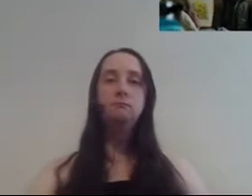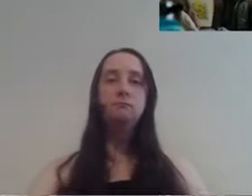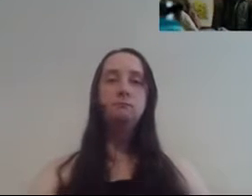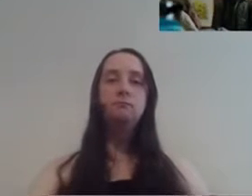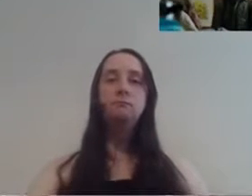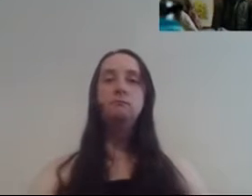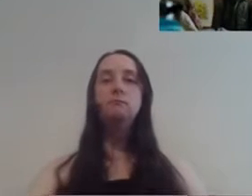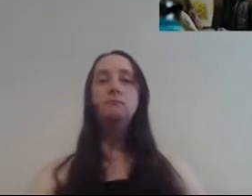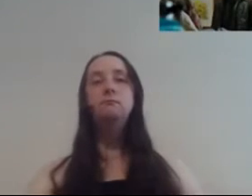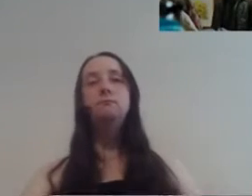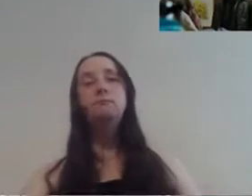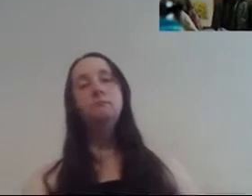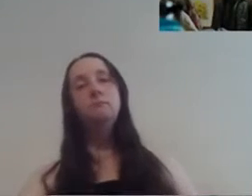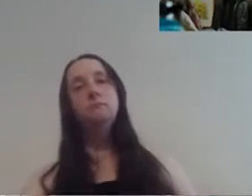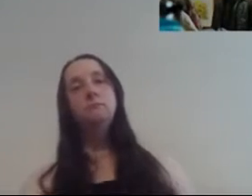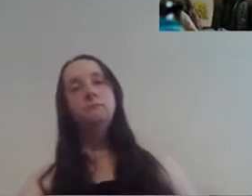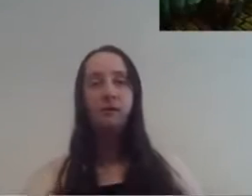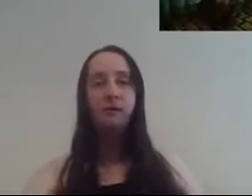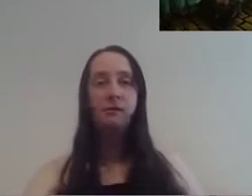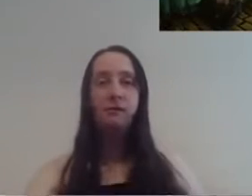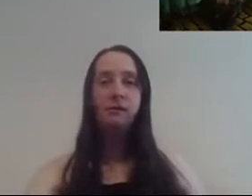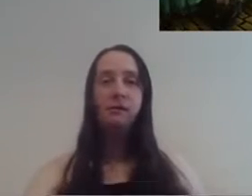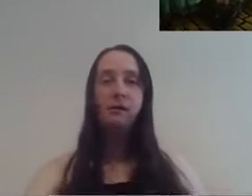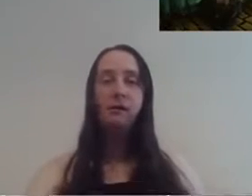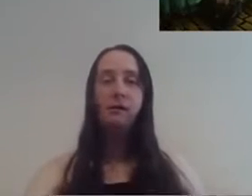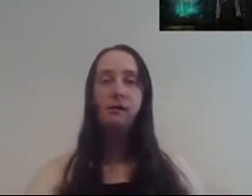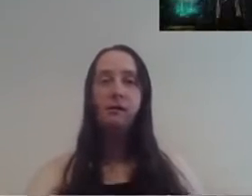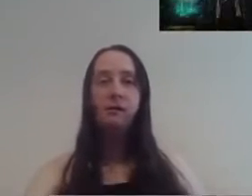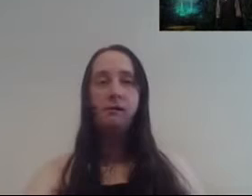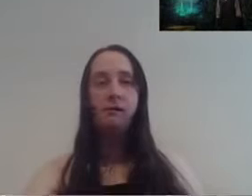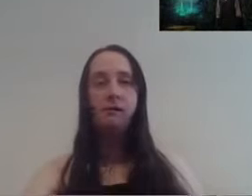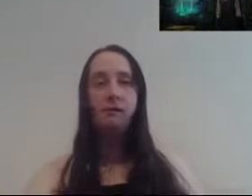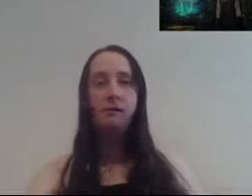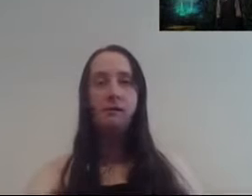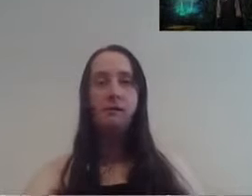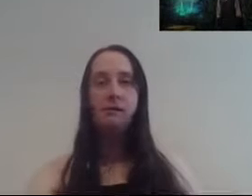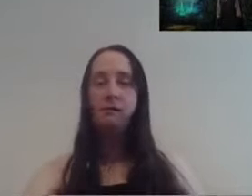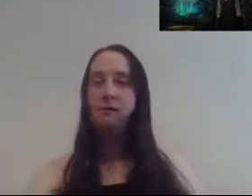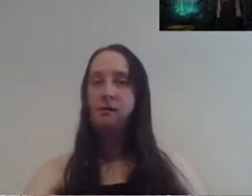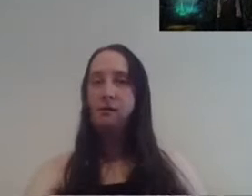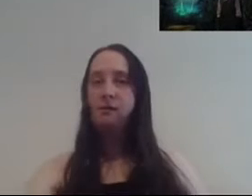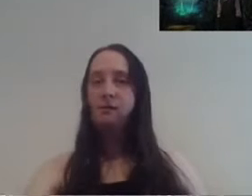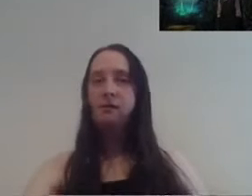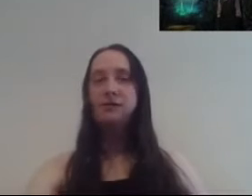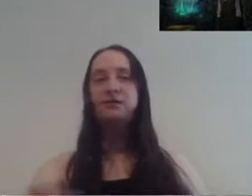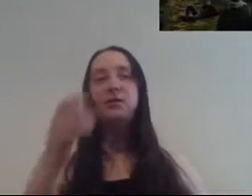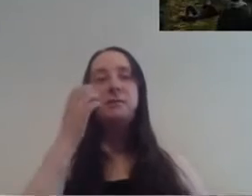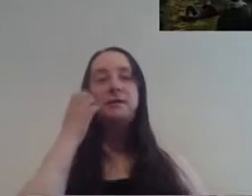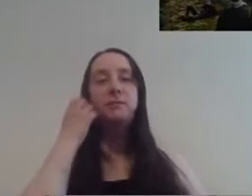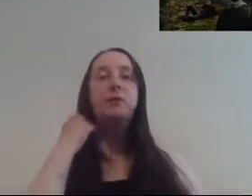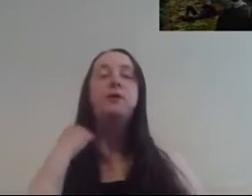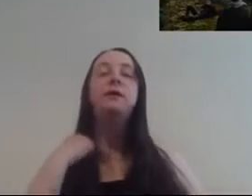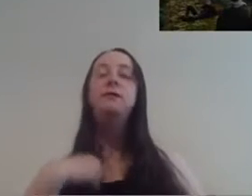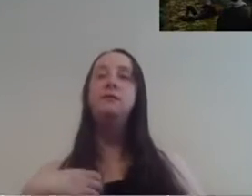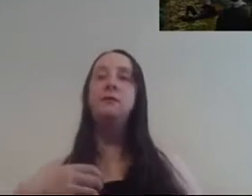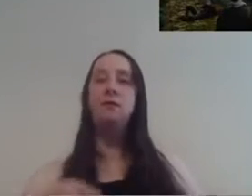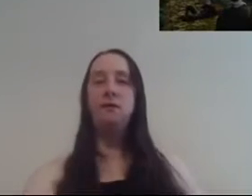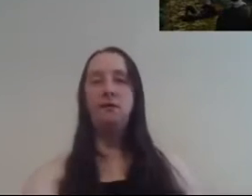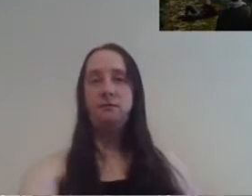if they were brought from elsewhere nice landing can I assume you were apprehended unjust that's how you mean we're just trying to make something to eat